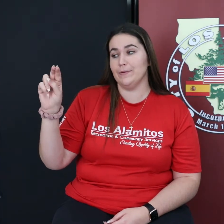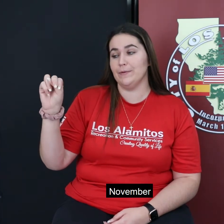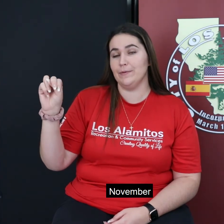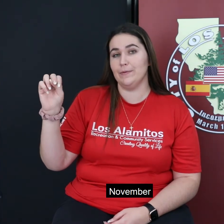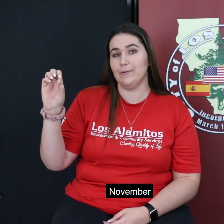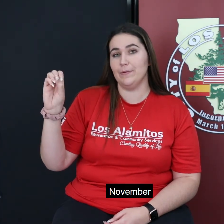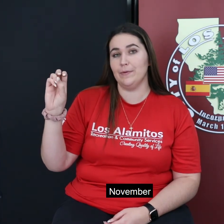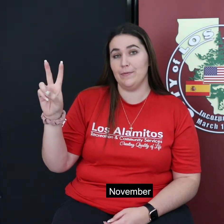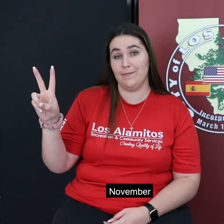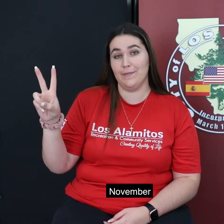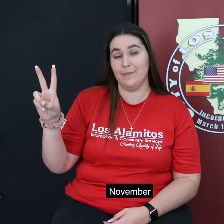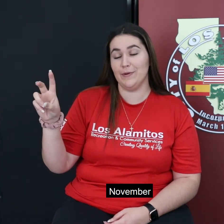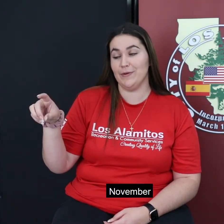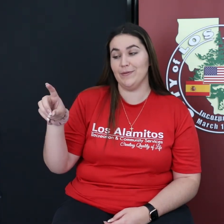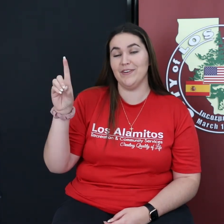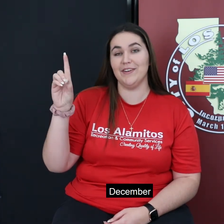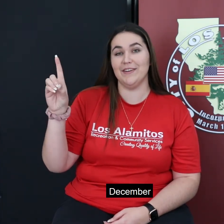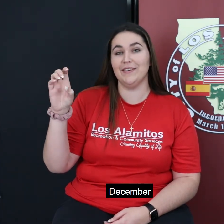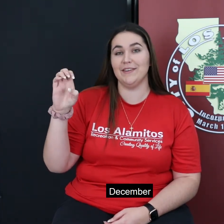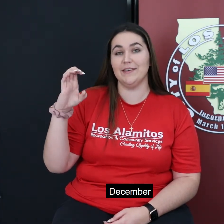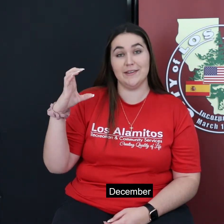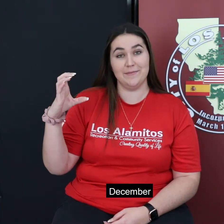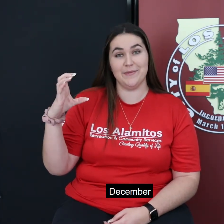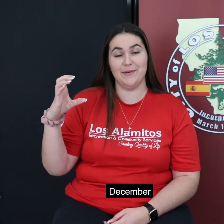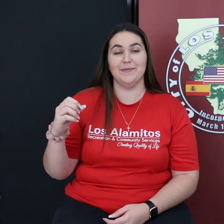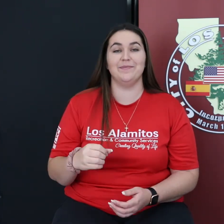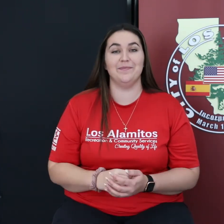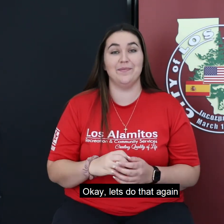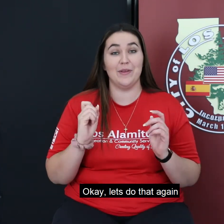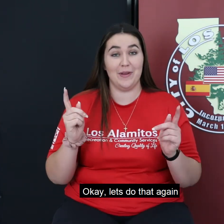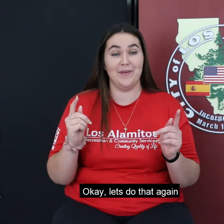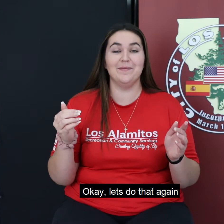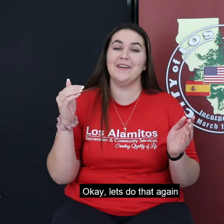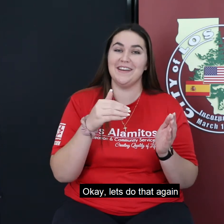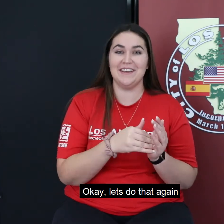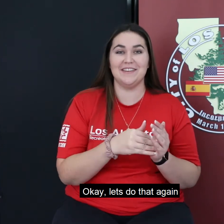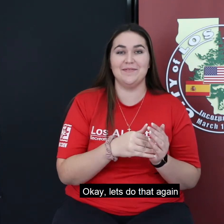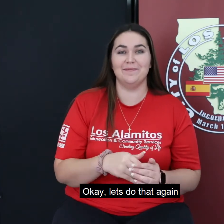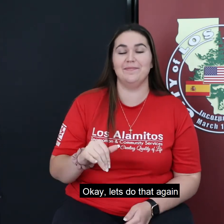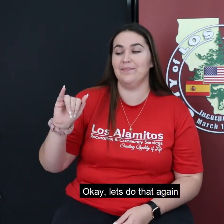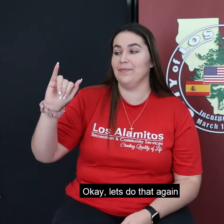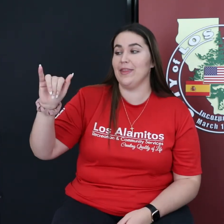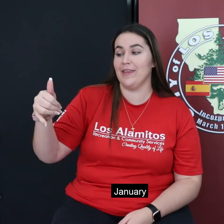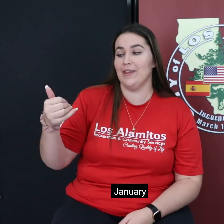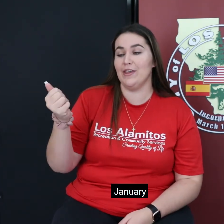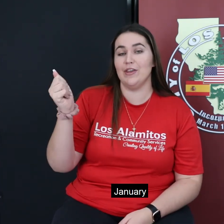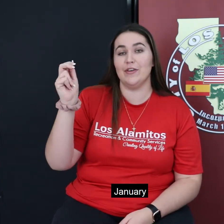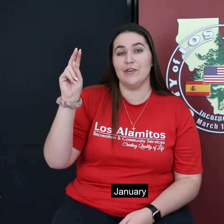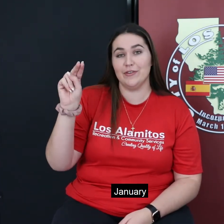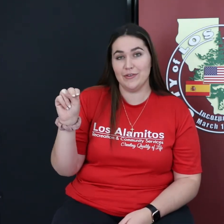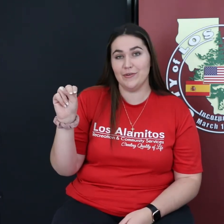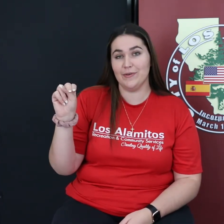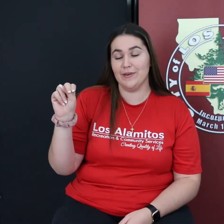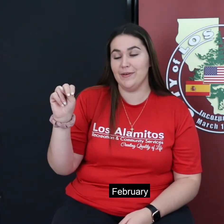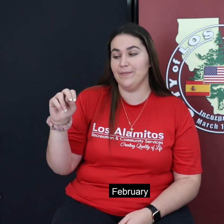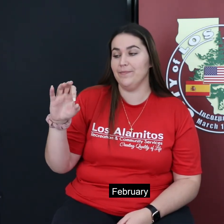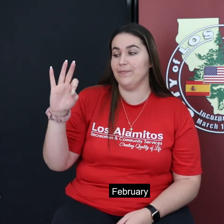November, August, Okay, let's do that again. January, February,